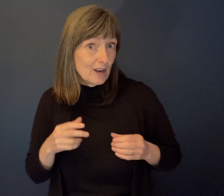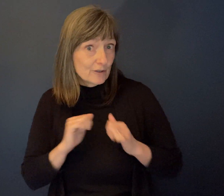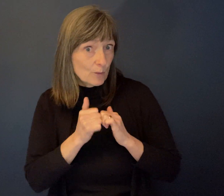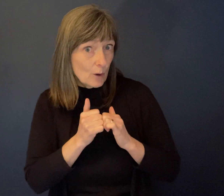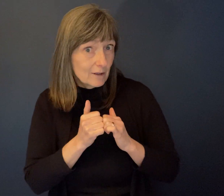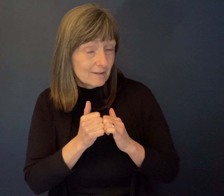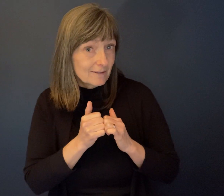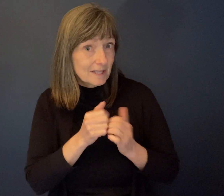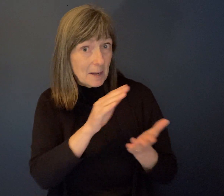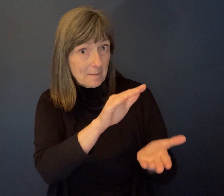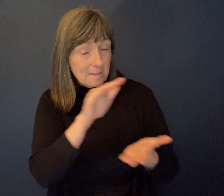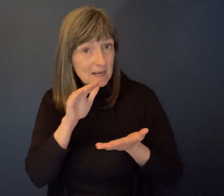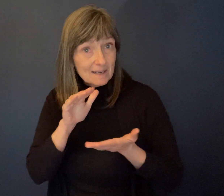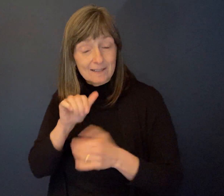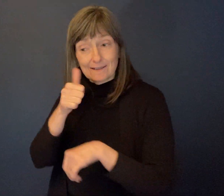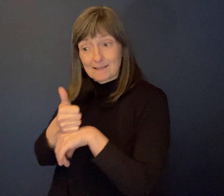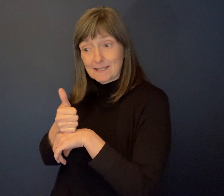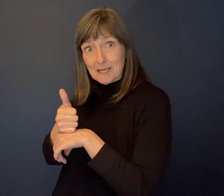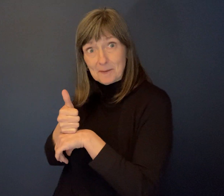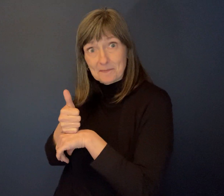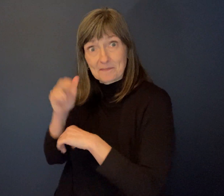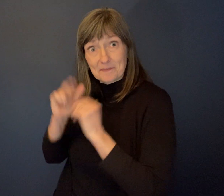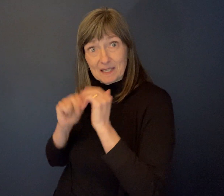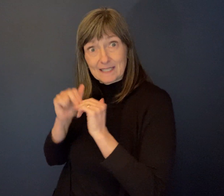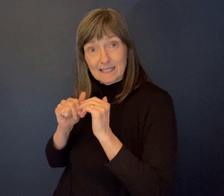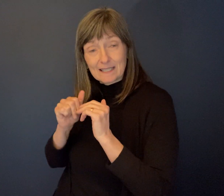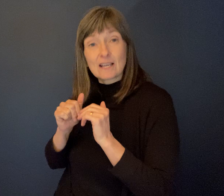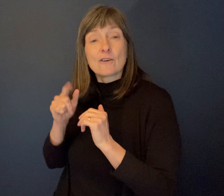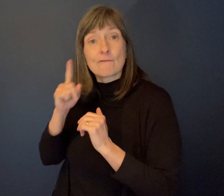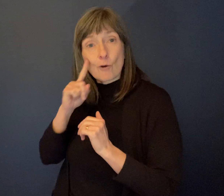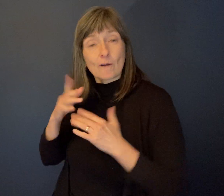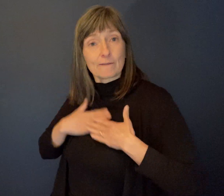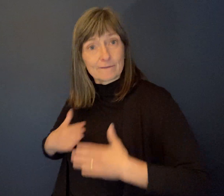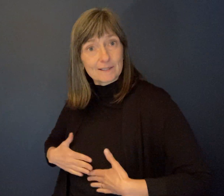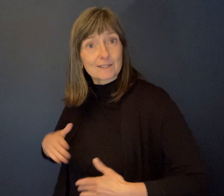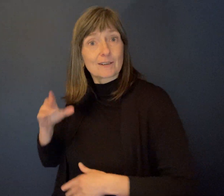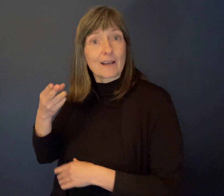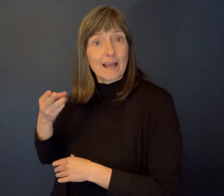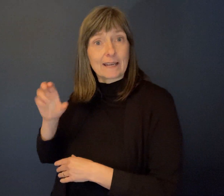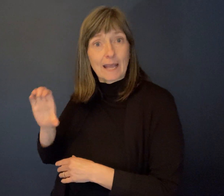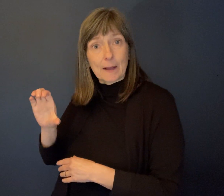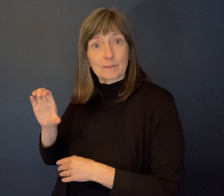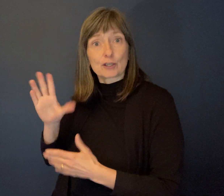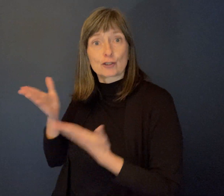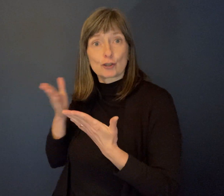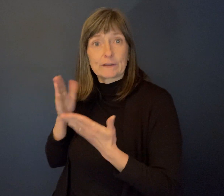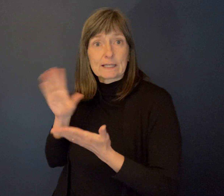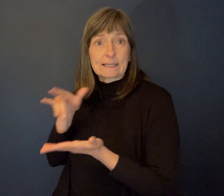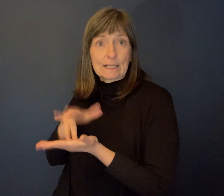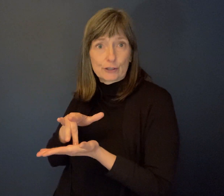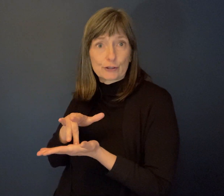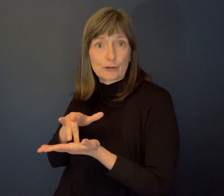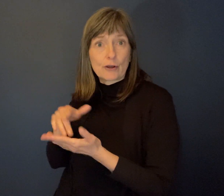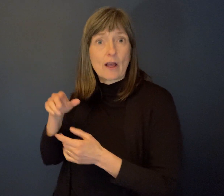and created an organization called the hub, the physically handicapped service center. And it just,